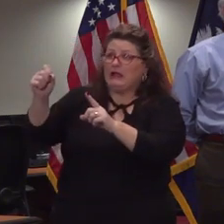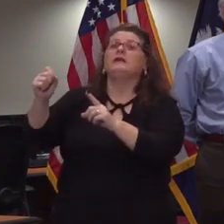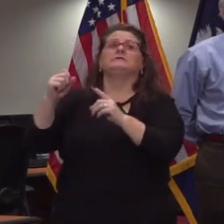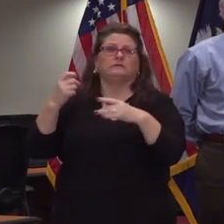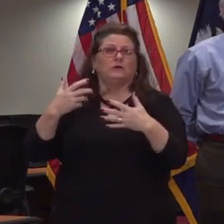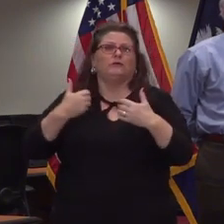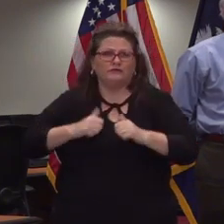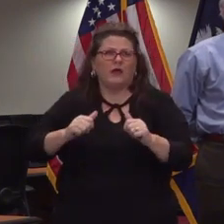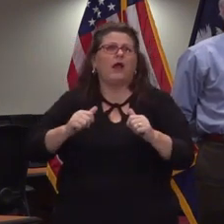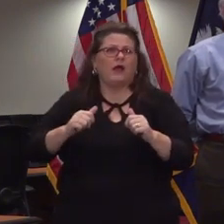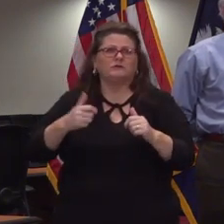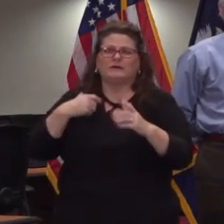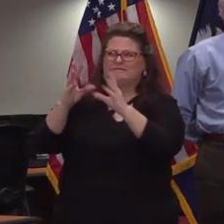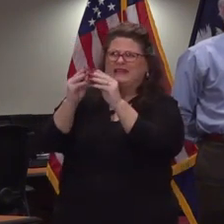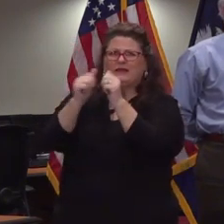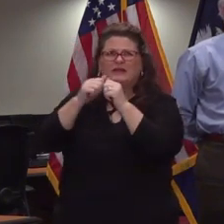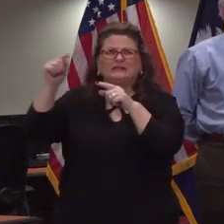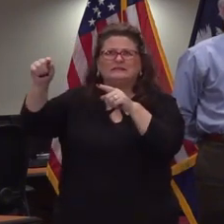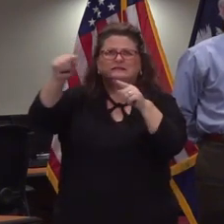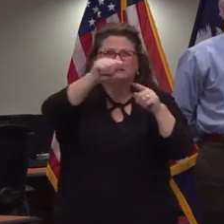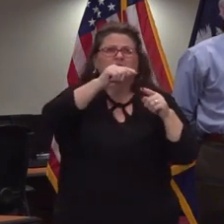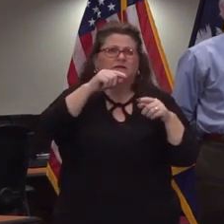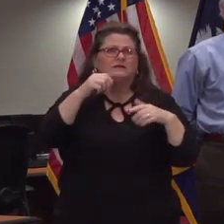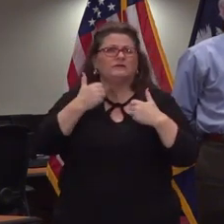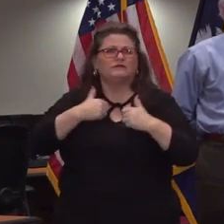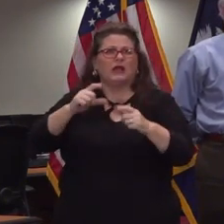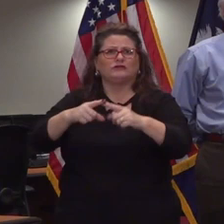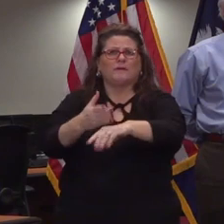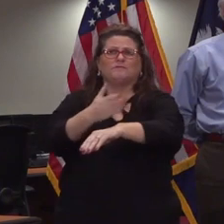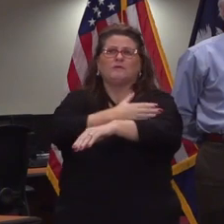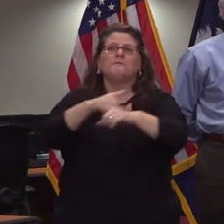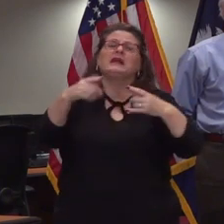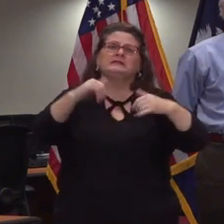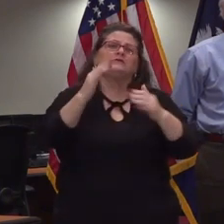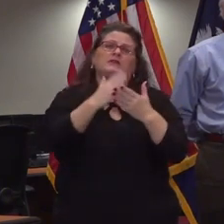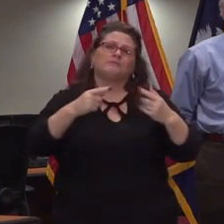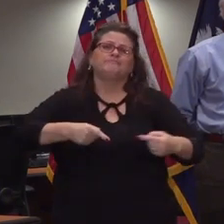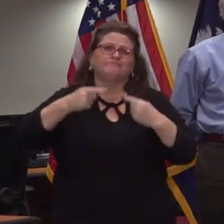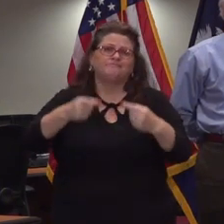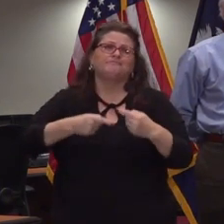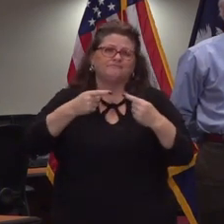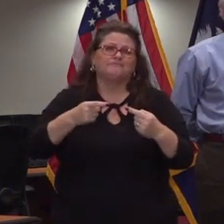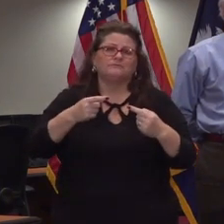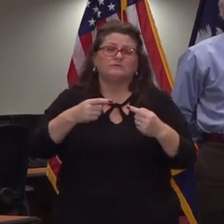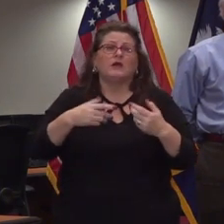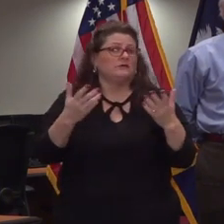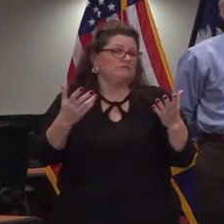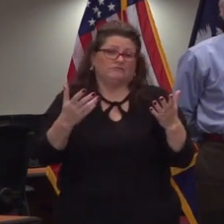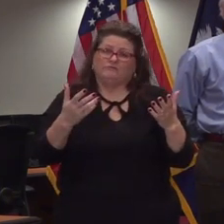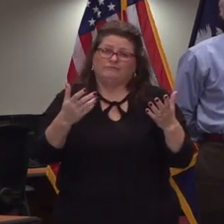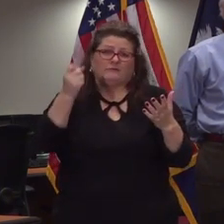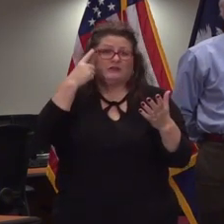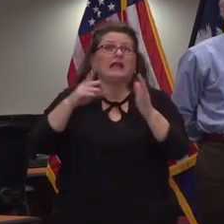with our co-ops all of that to to improve on this but that's something that we can't just do as educators that's something that